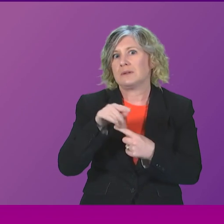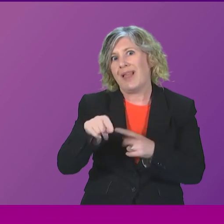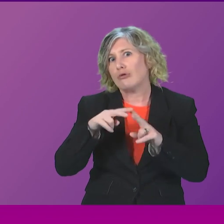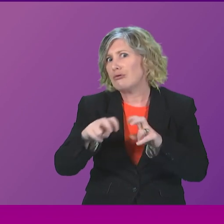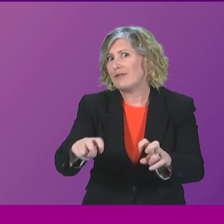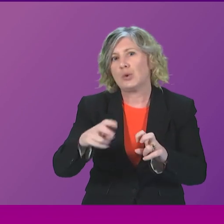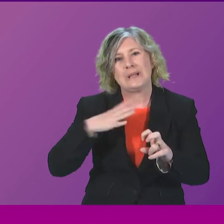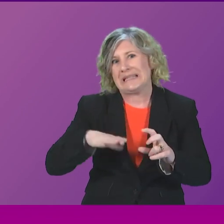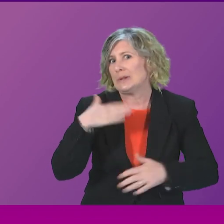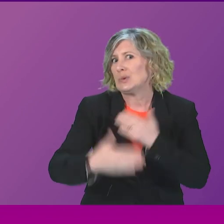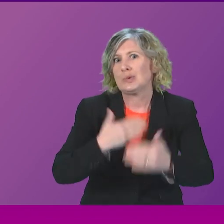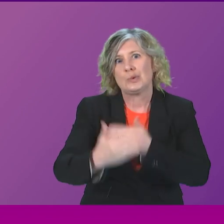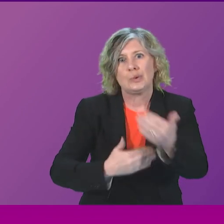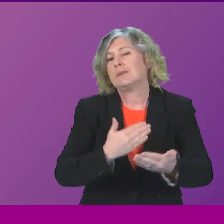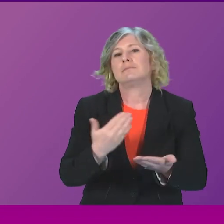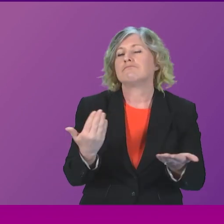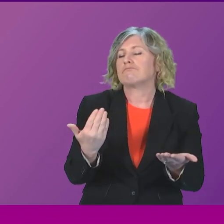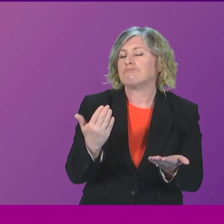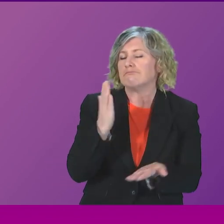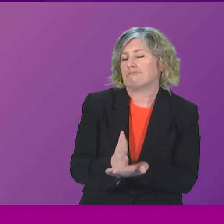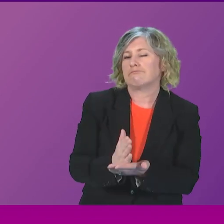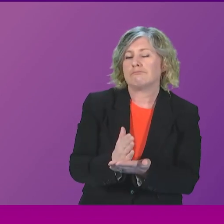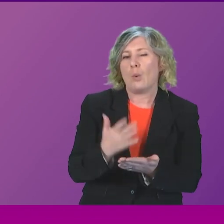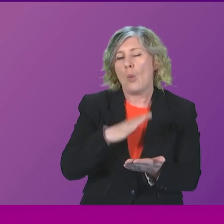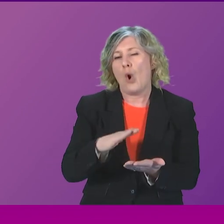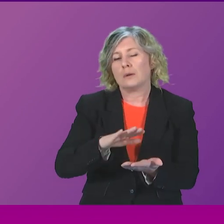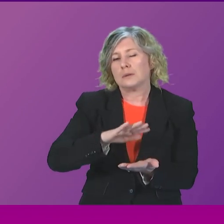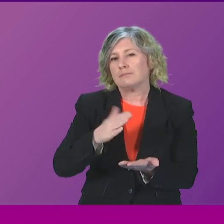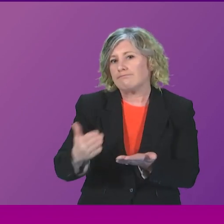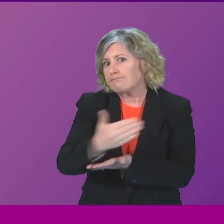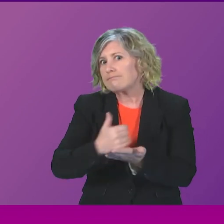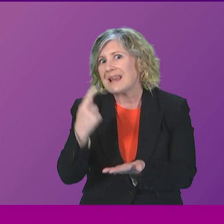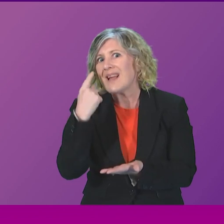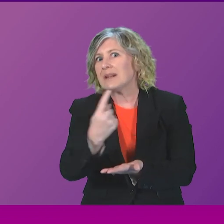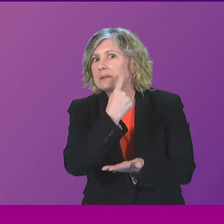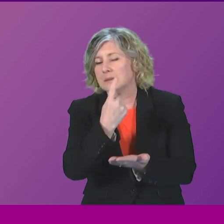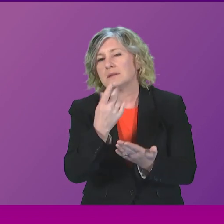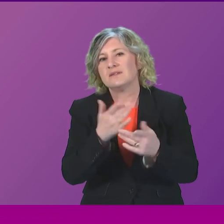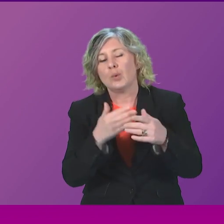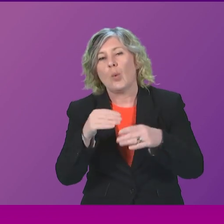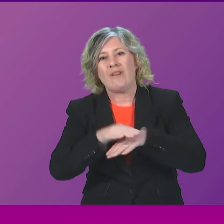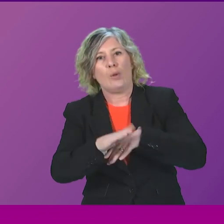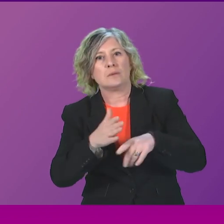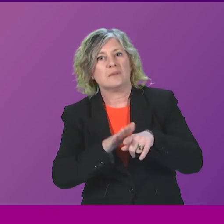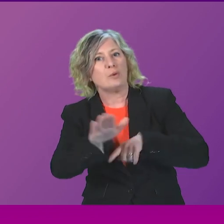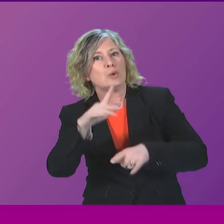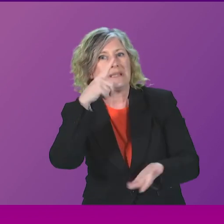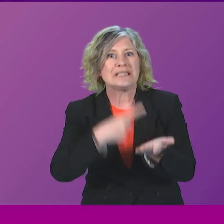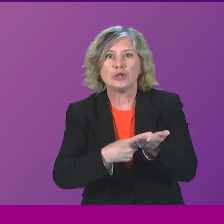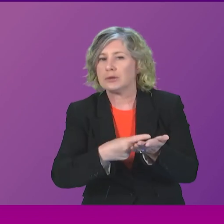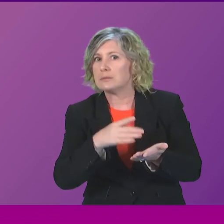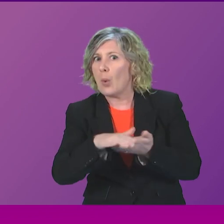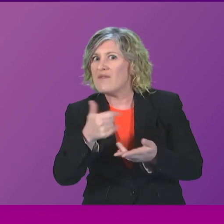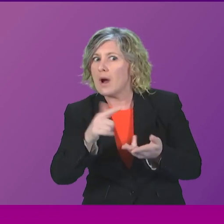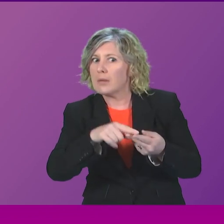to take place so that we have an absolutely robust evidence base for any decisions that are made around any increase